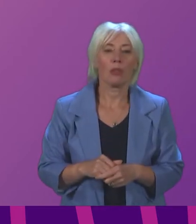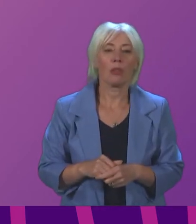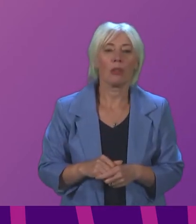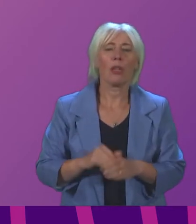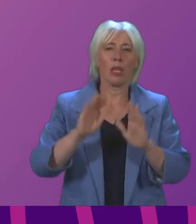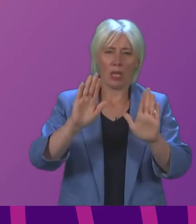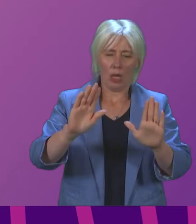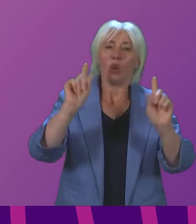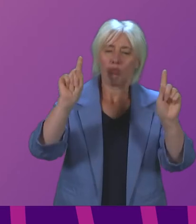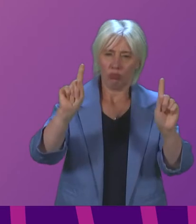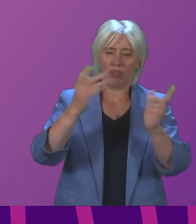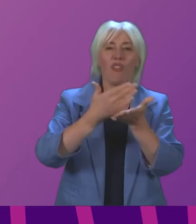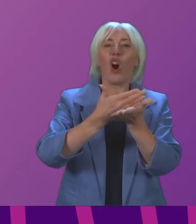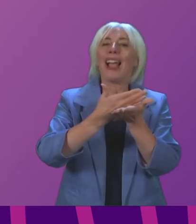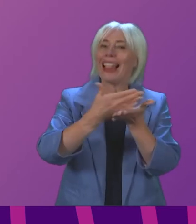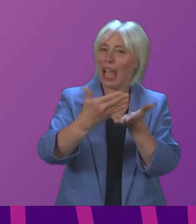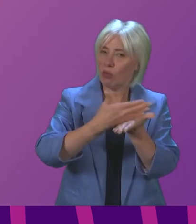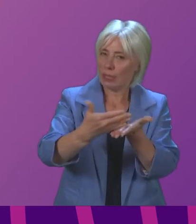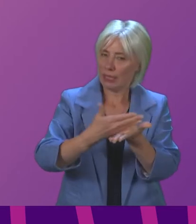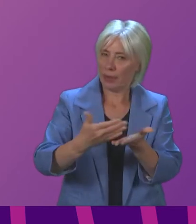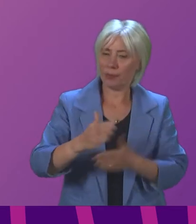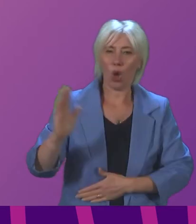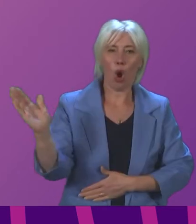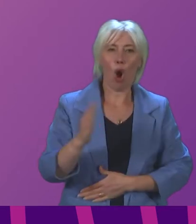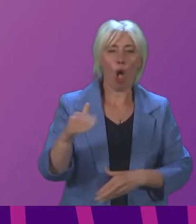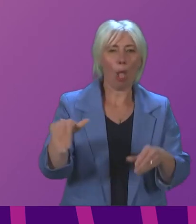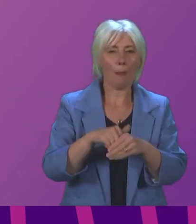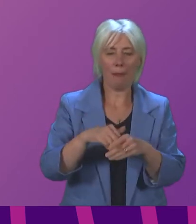for clarity all members